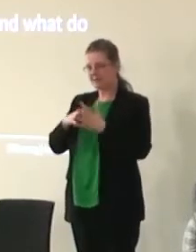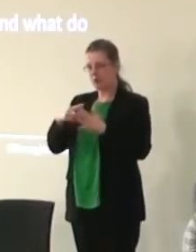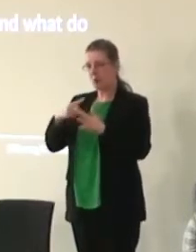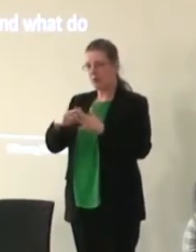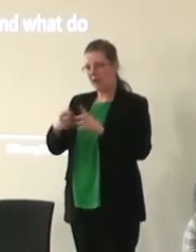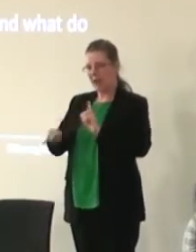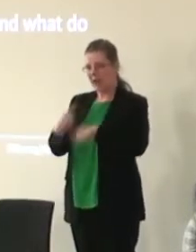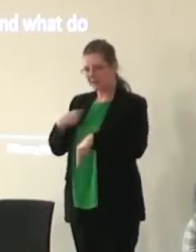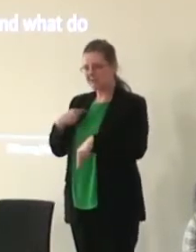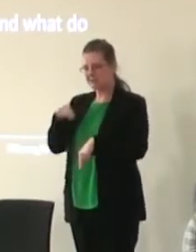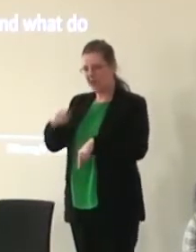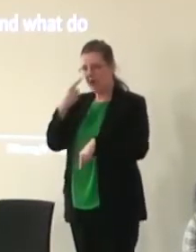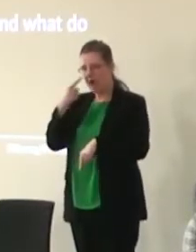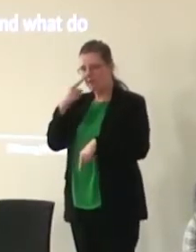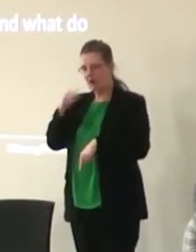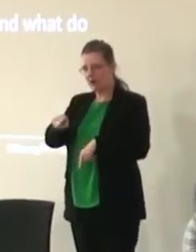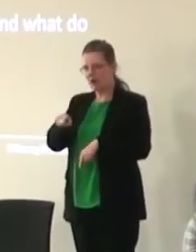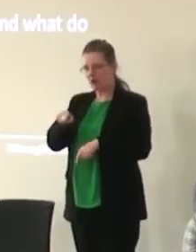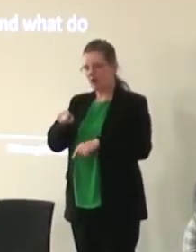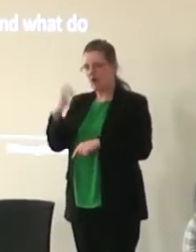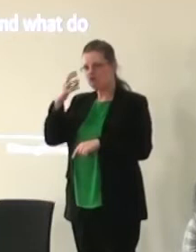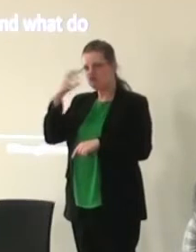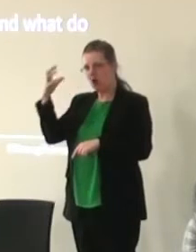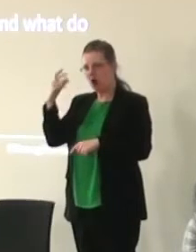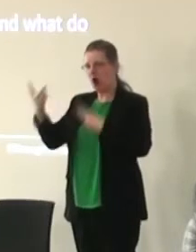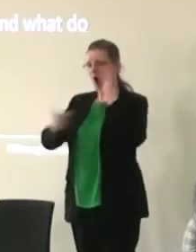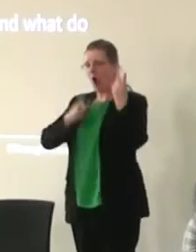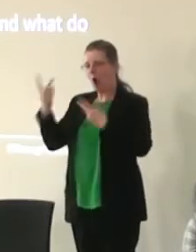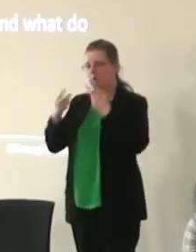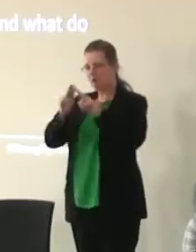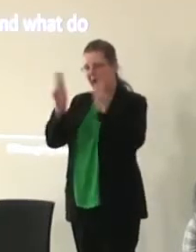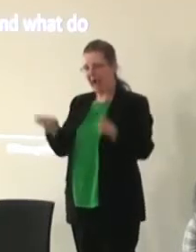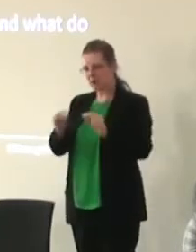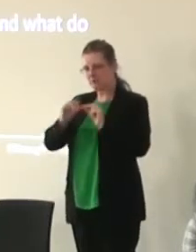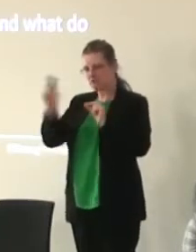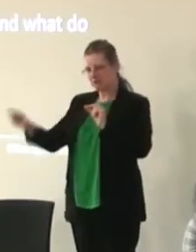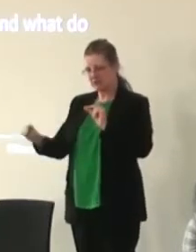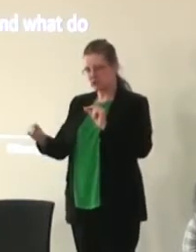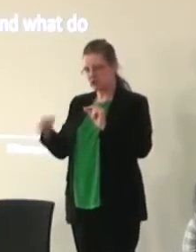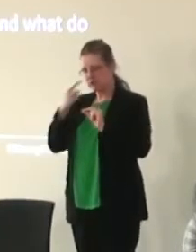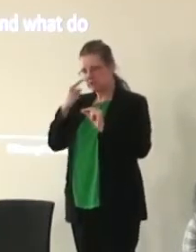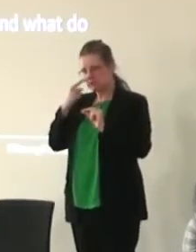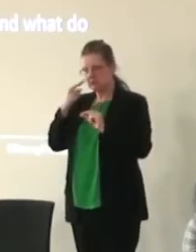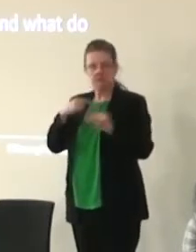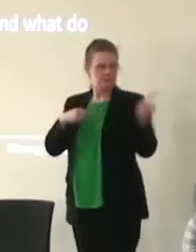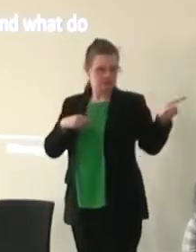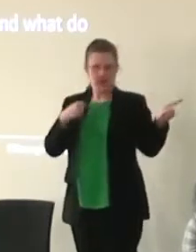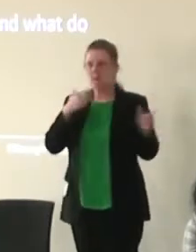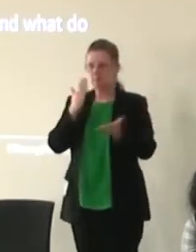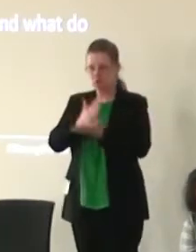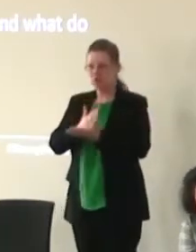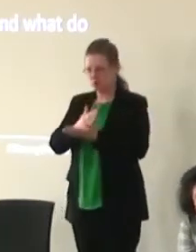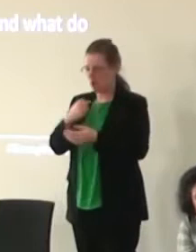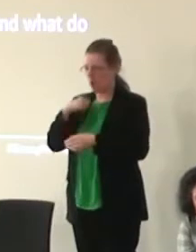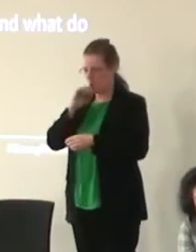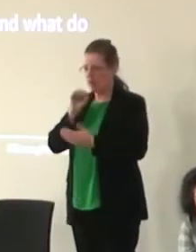agency and you can find it on the Royal Opera House Bridge website it's there now we'll send a link to that I'm sure colleagues in the Royal Opera House will be